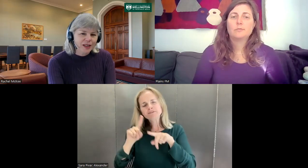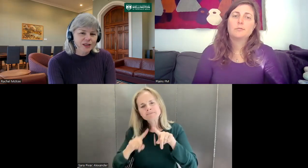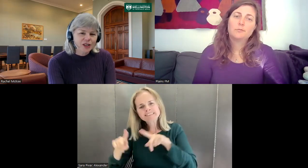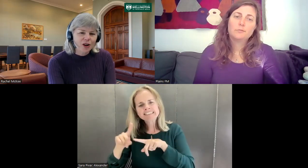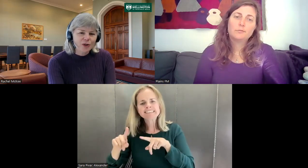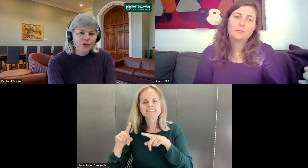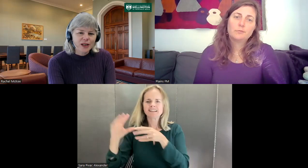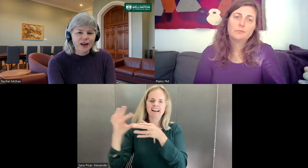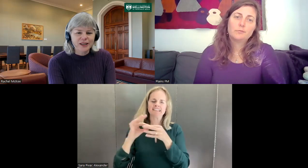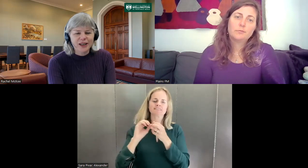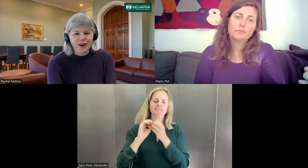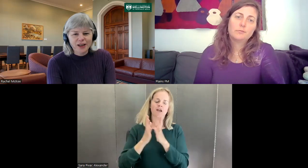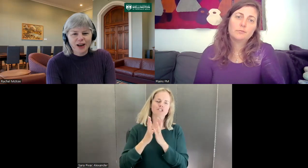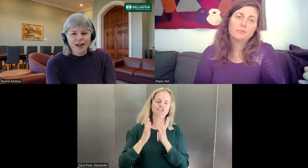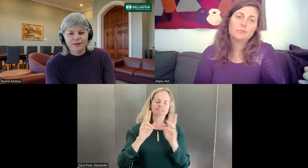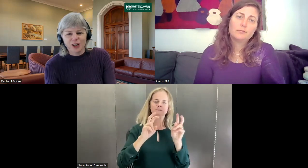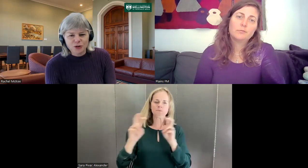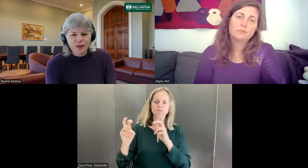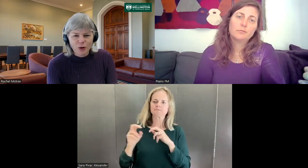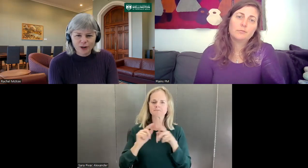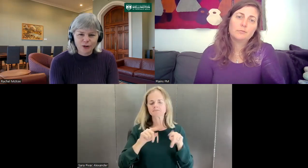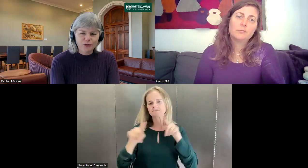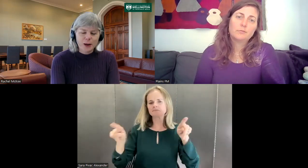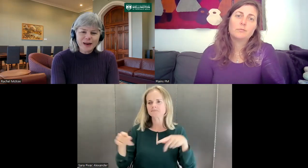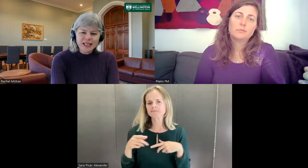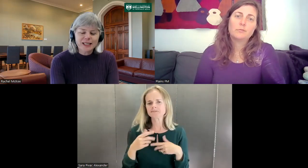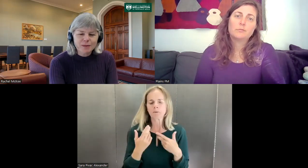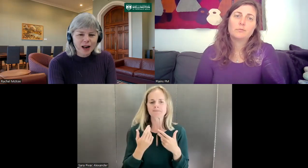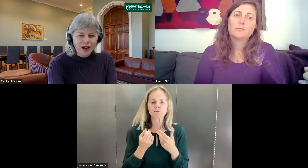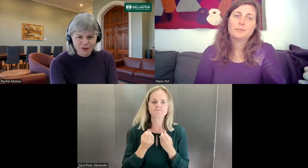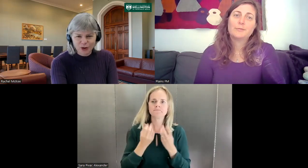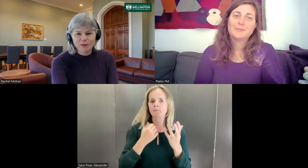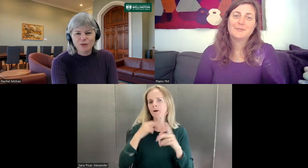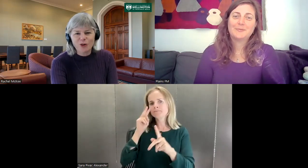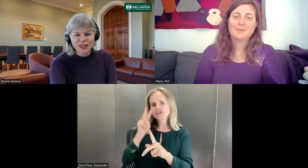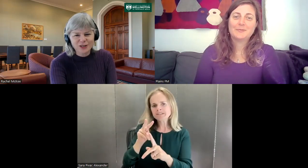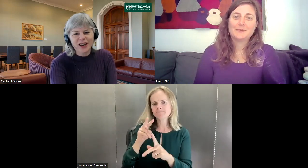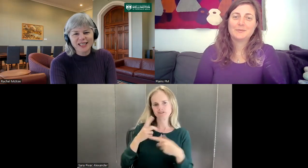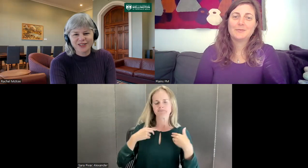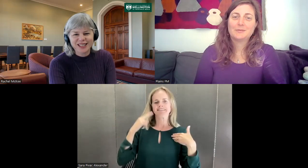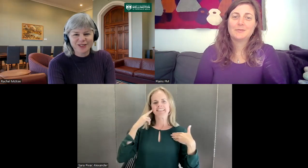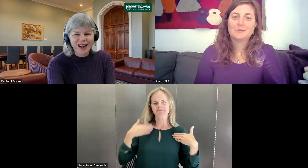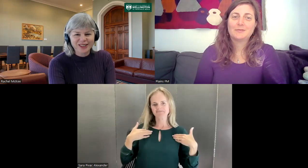So, yeah, I do have quite a lot of meetings in my life where I'm involved in different activities around